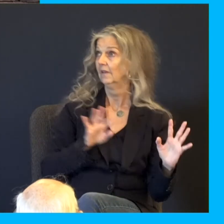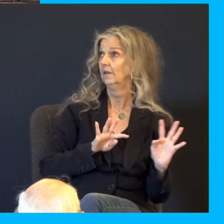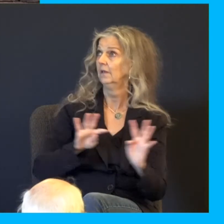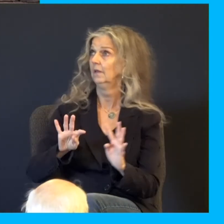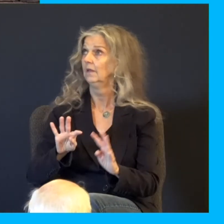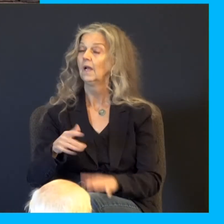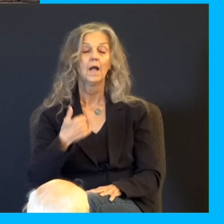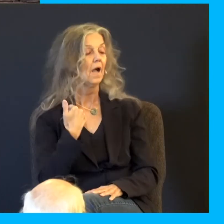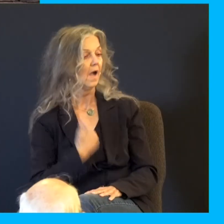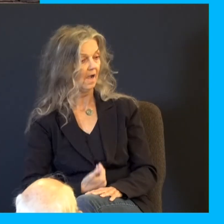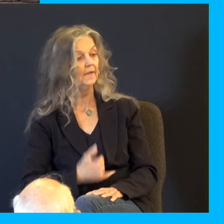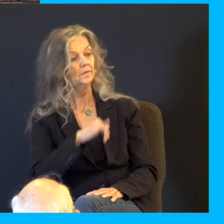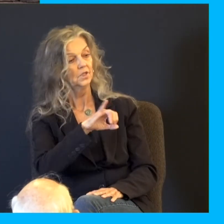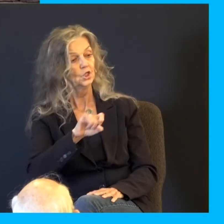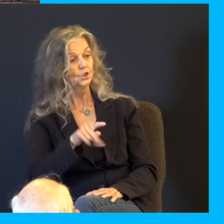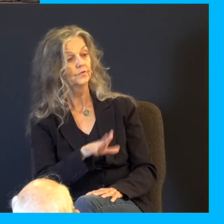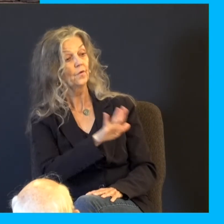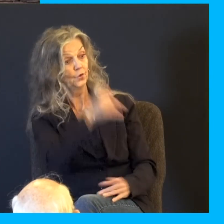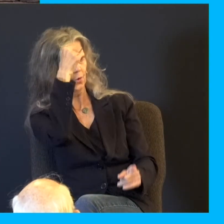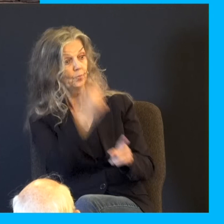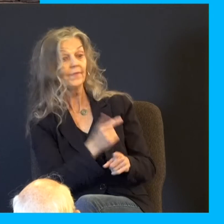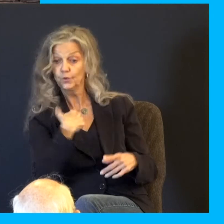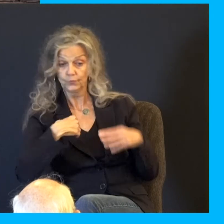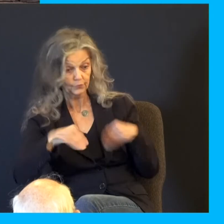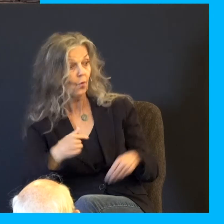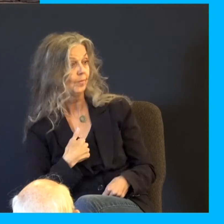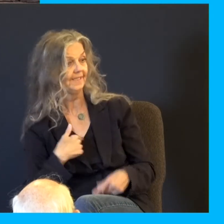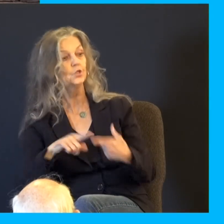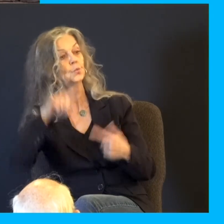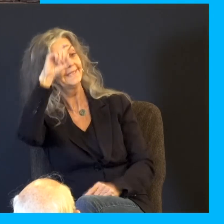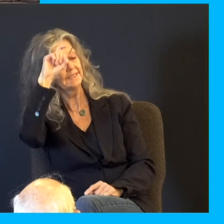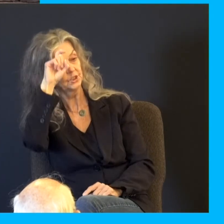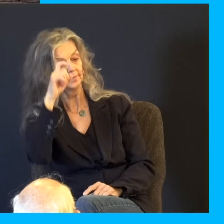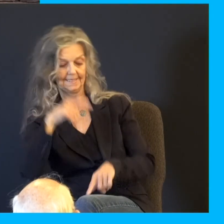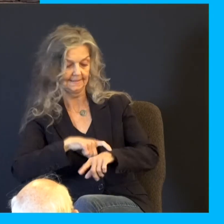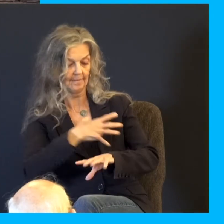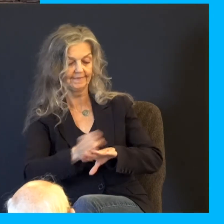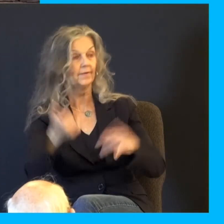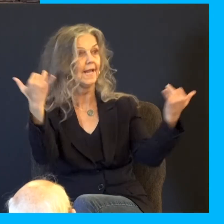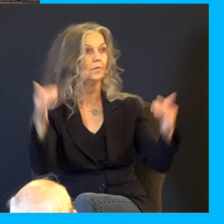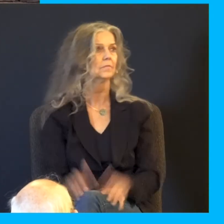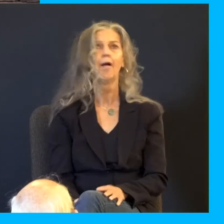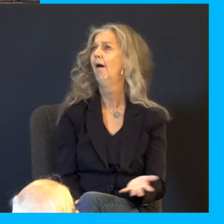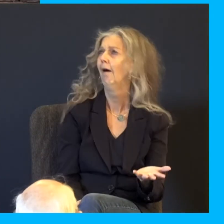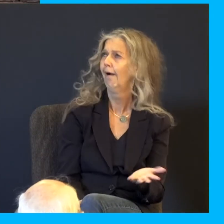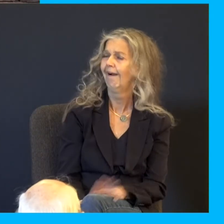I am Joseph, your brother, whom you sold into Egypt. And we're out of time. But at least I got you that far, come on.